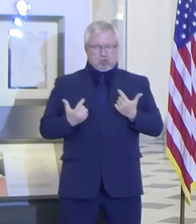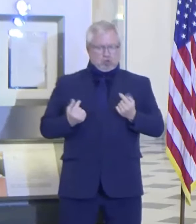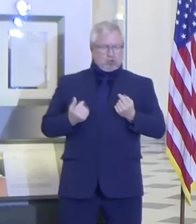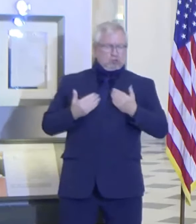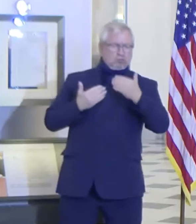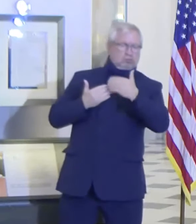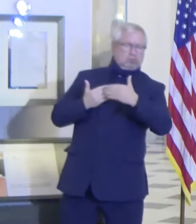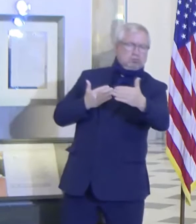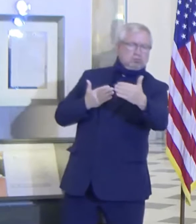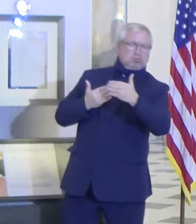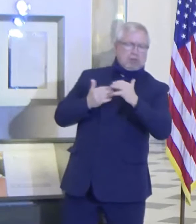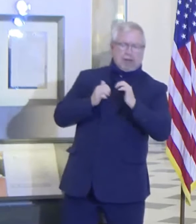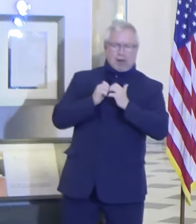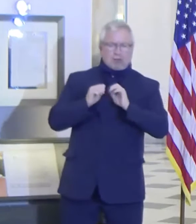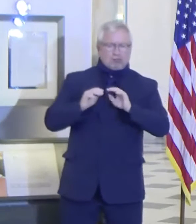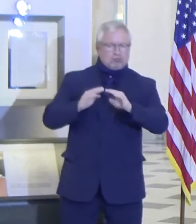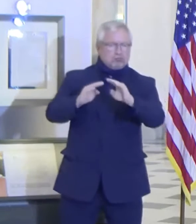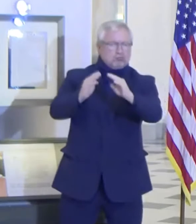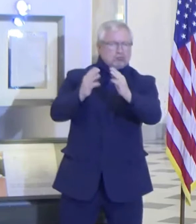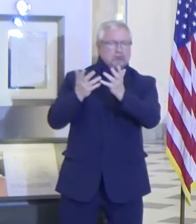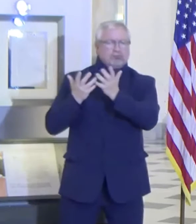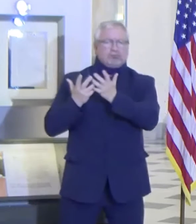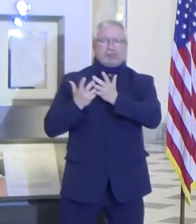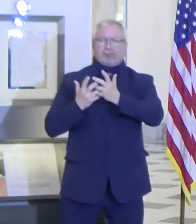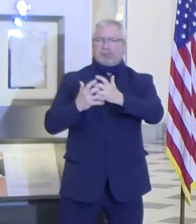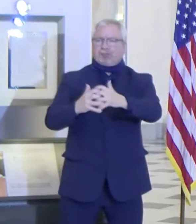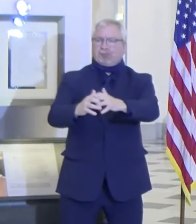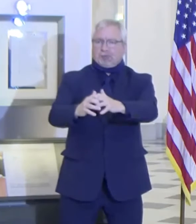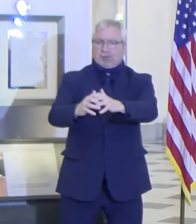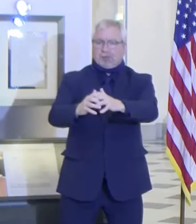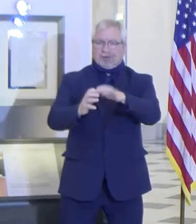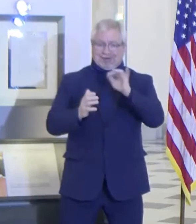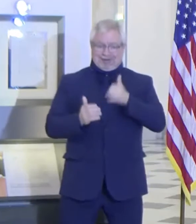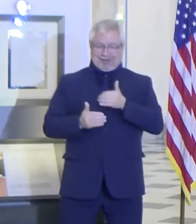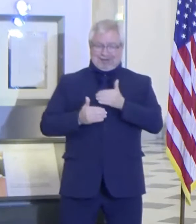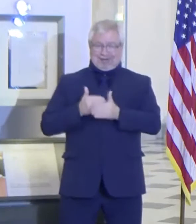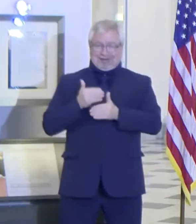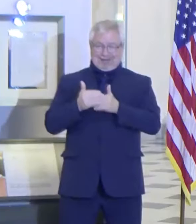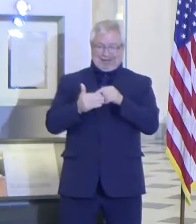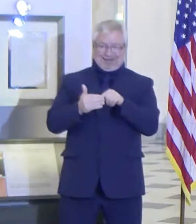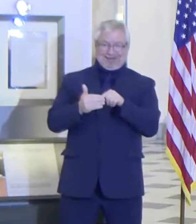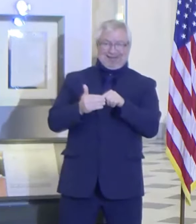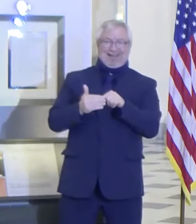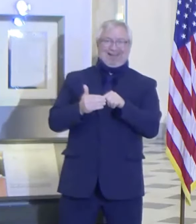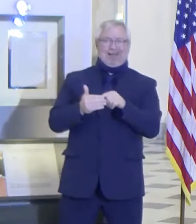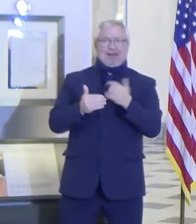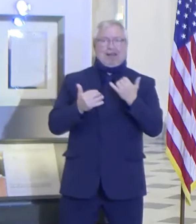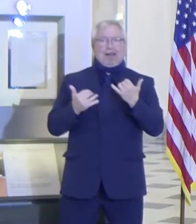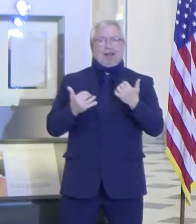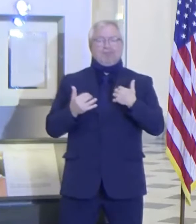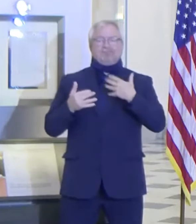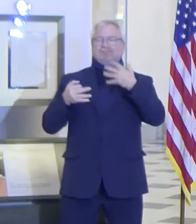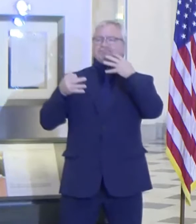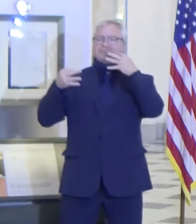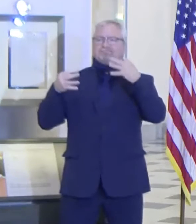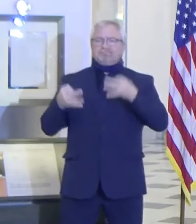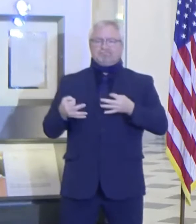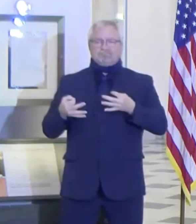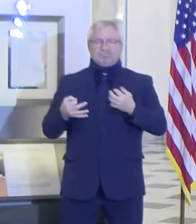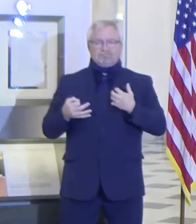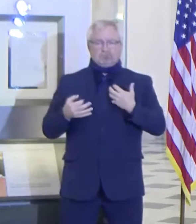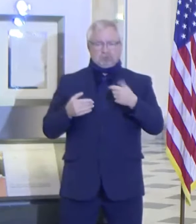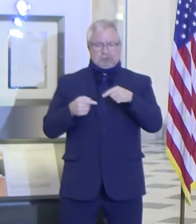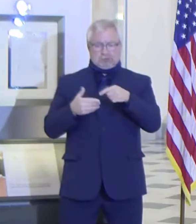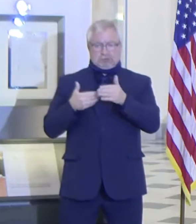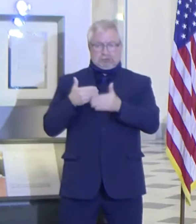process. As part of this strategy, we are intensifying both containment and